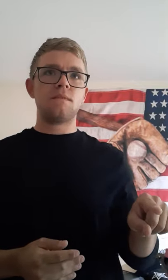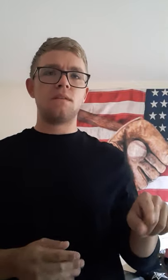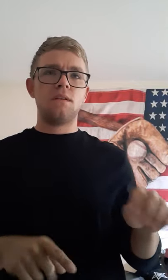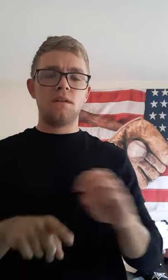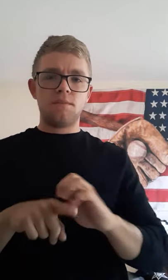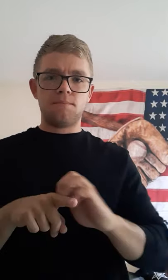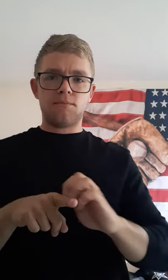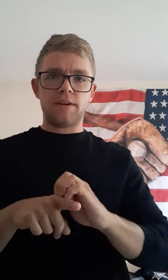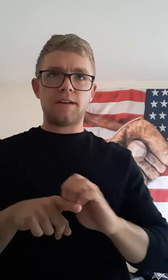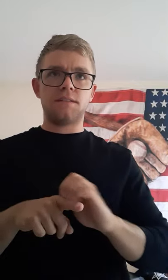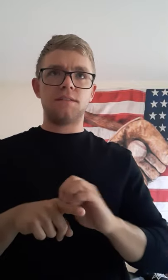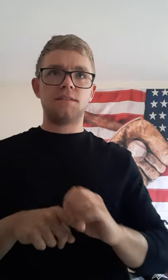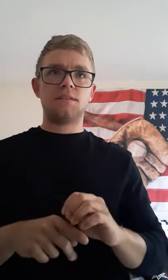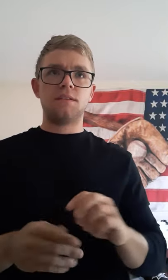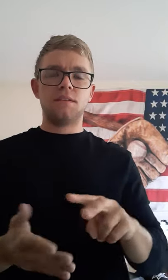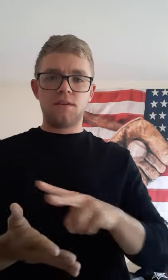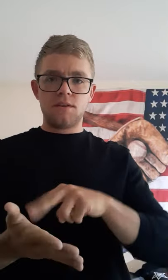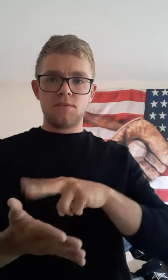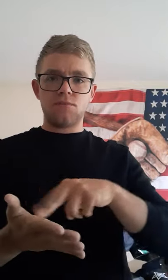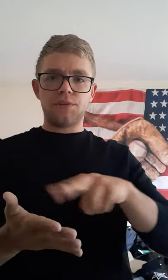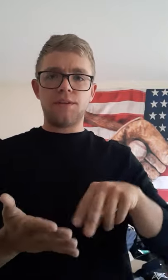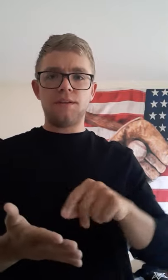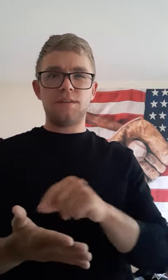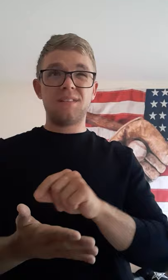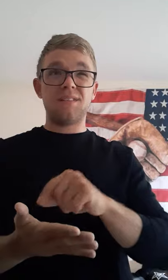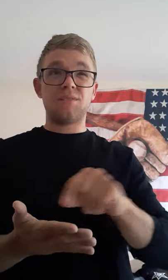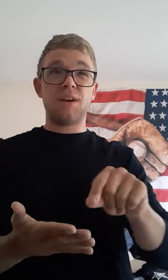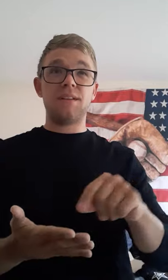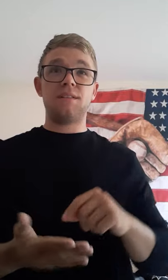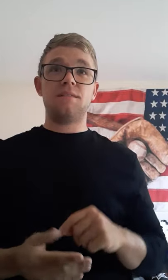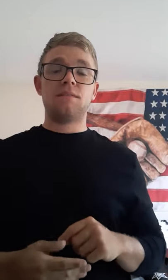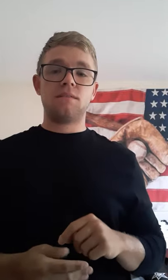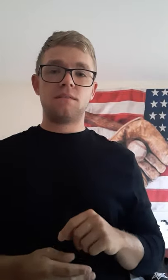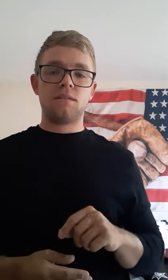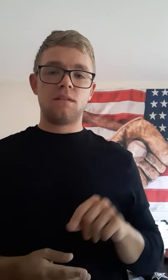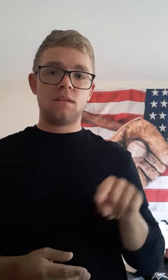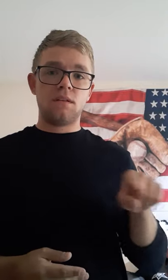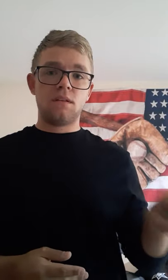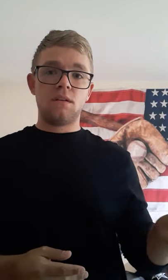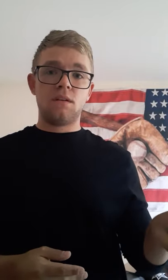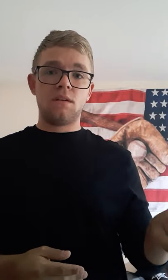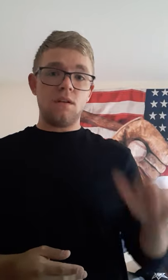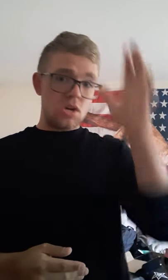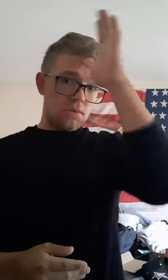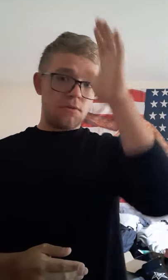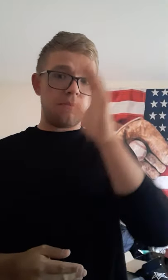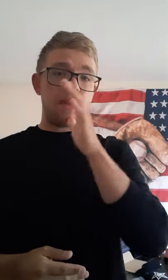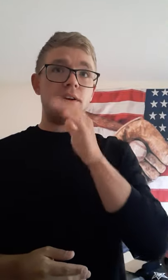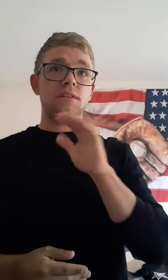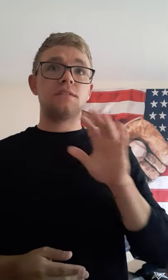Practice reading and writing. For parents,